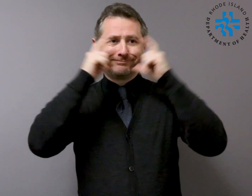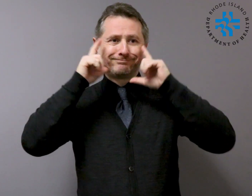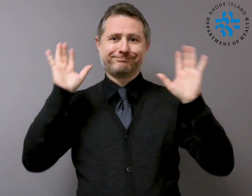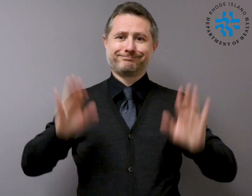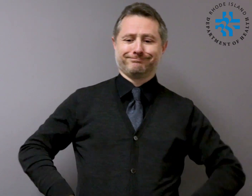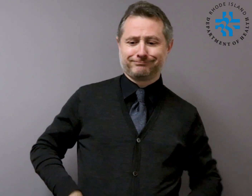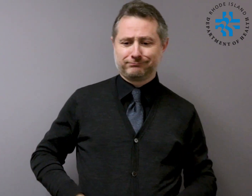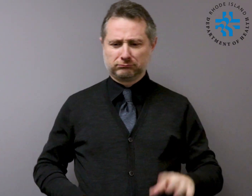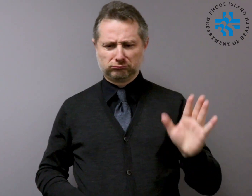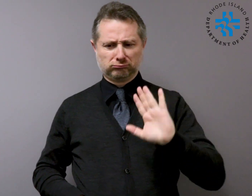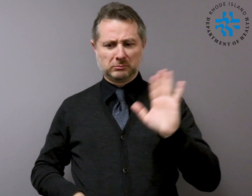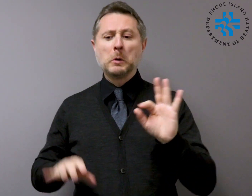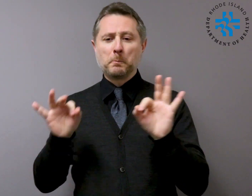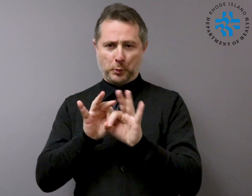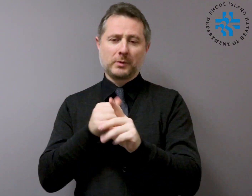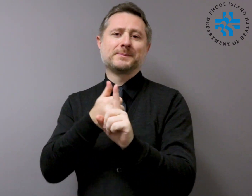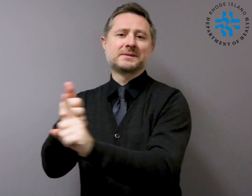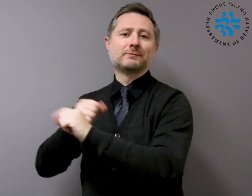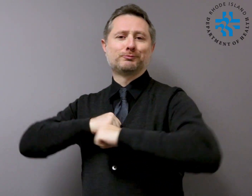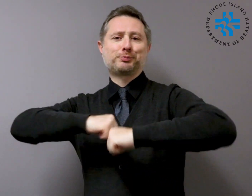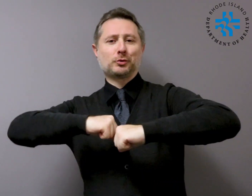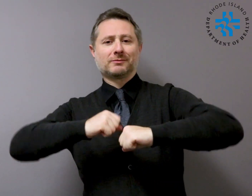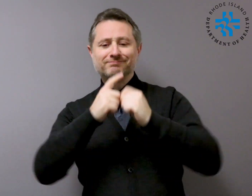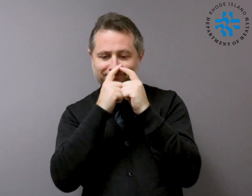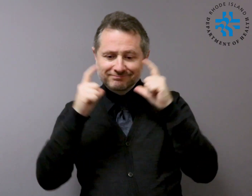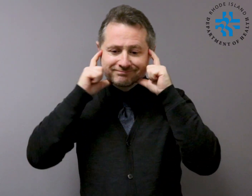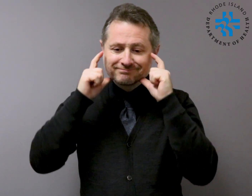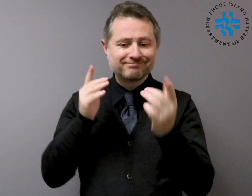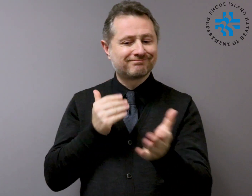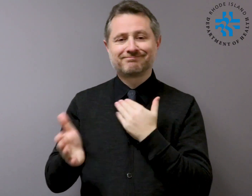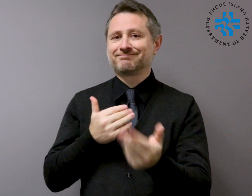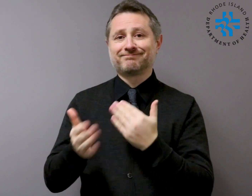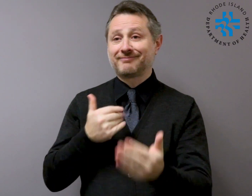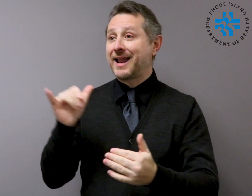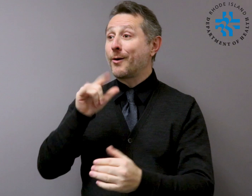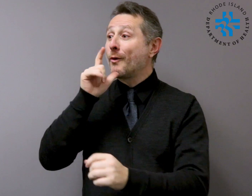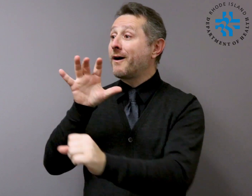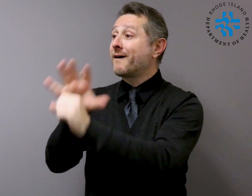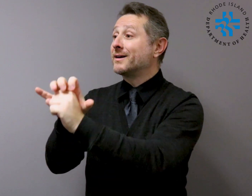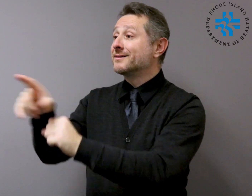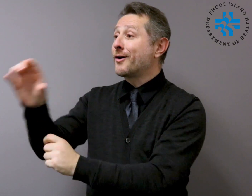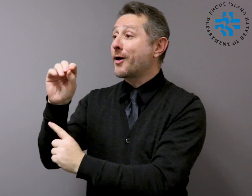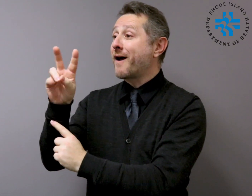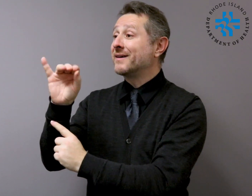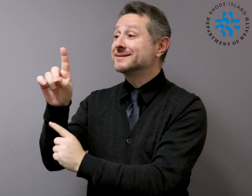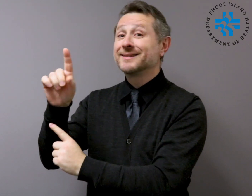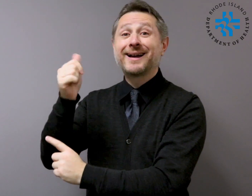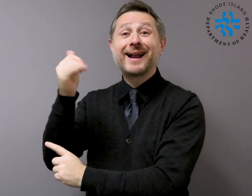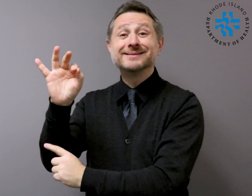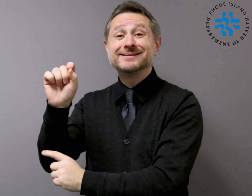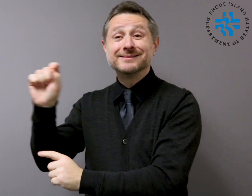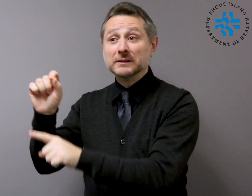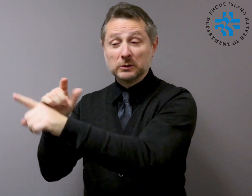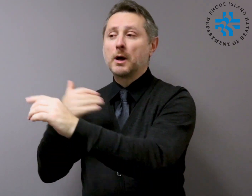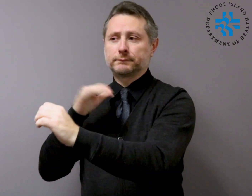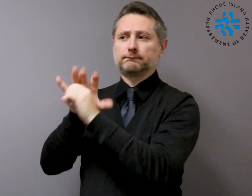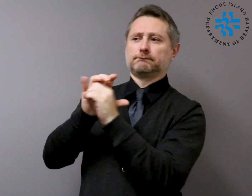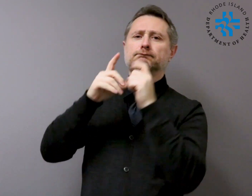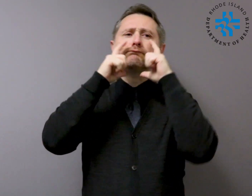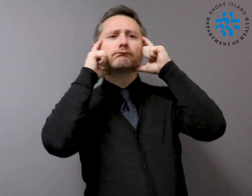COVID-19. Face masks should be used by people who show COVID-19 symptoms in order to protect